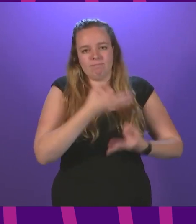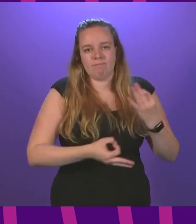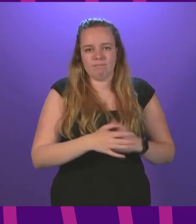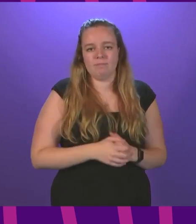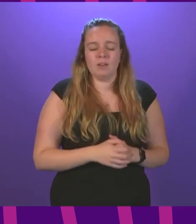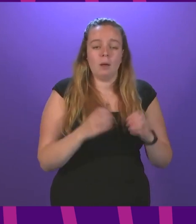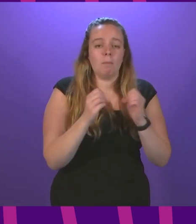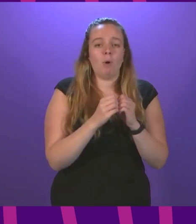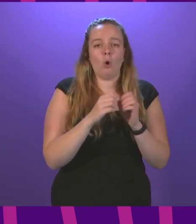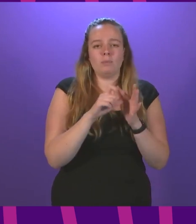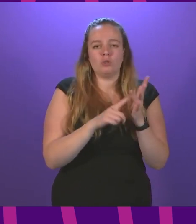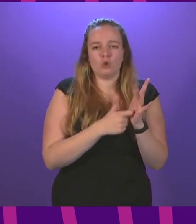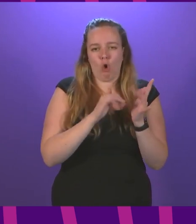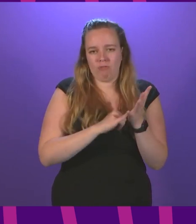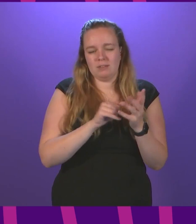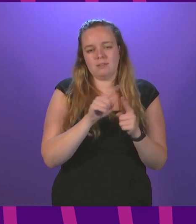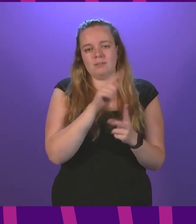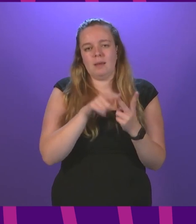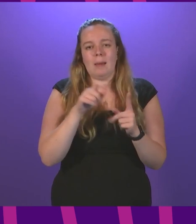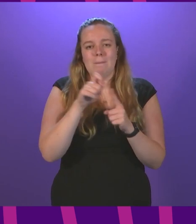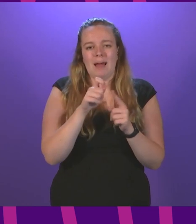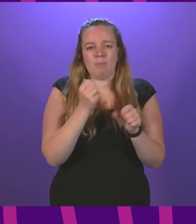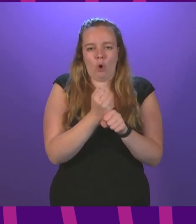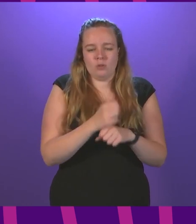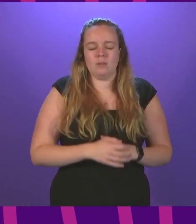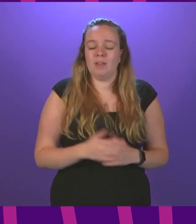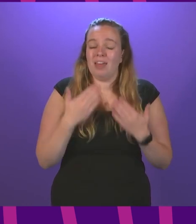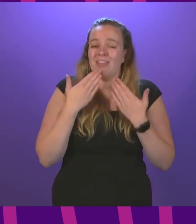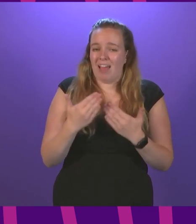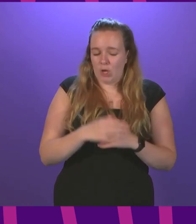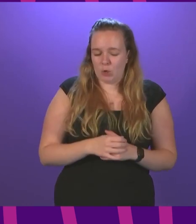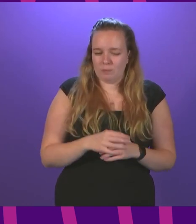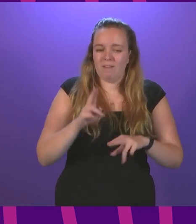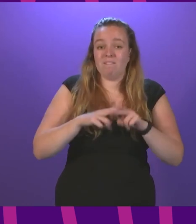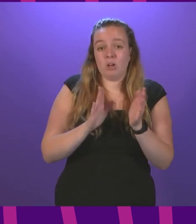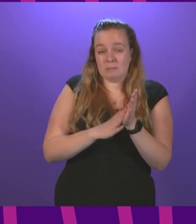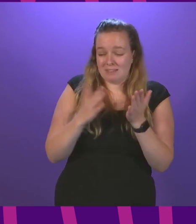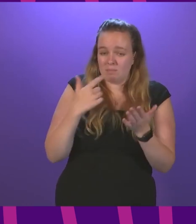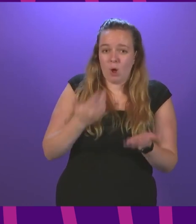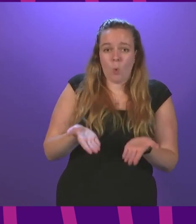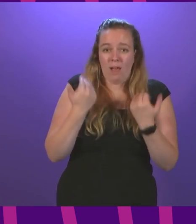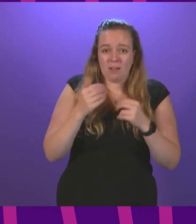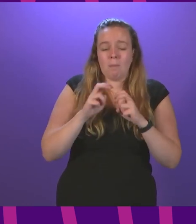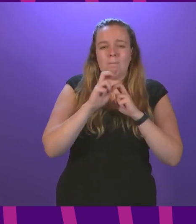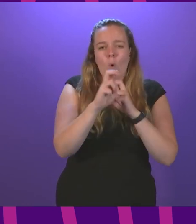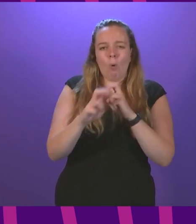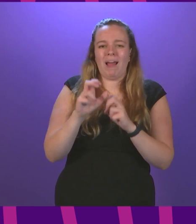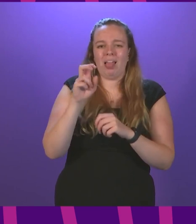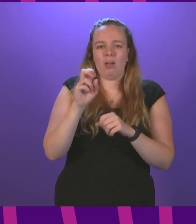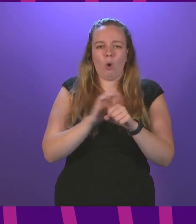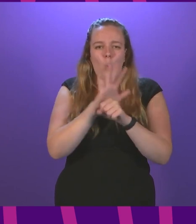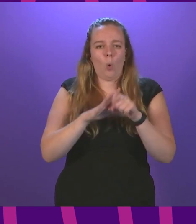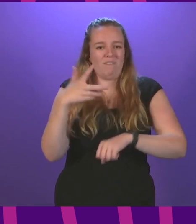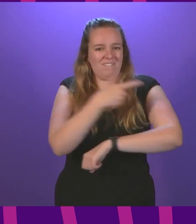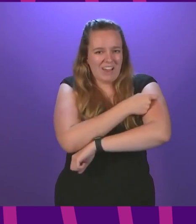i call bob doris to be followed by pam gossel thank you proceeding officer first minister i welcome the department of mobile covid 19 vaccination units to